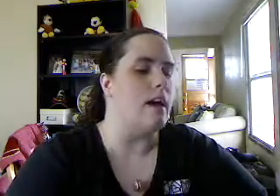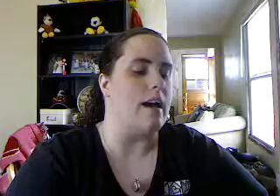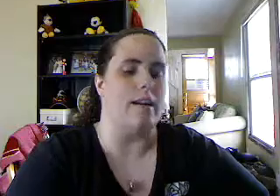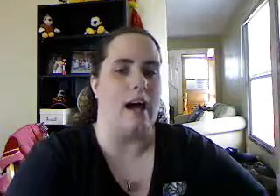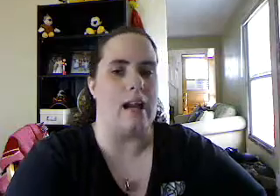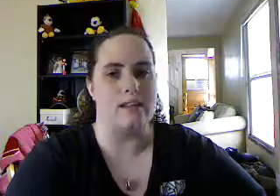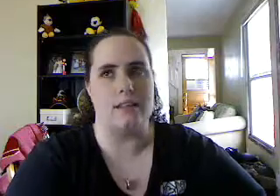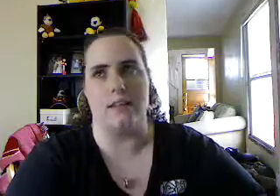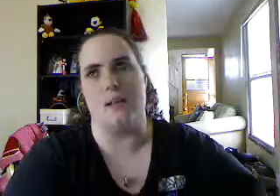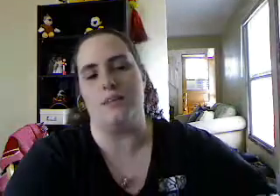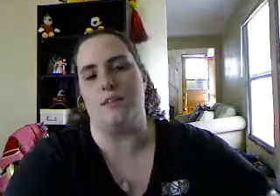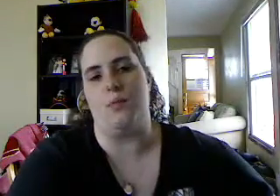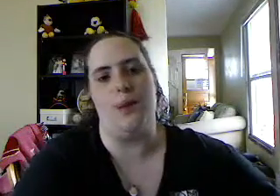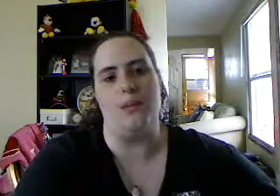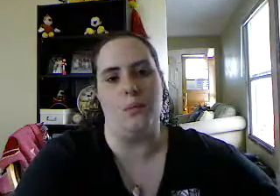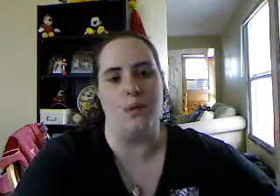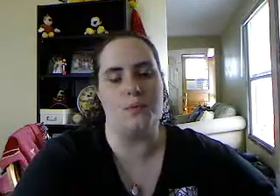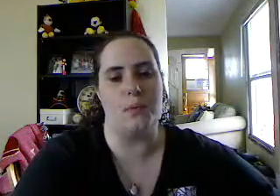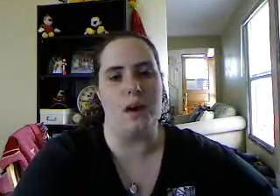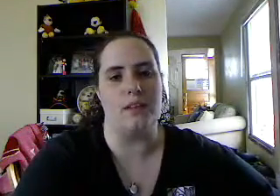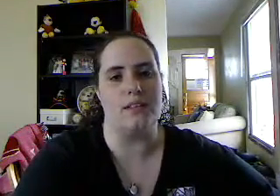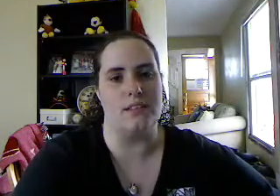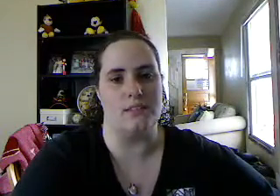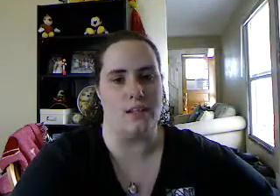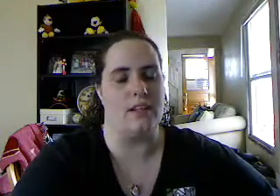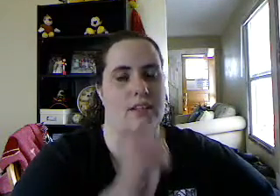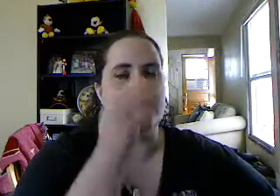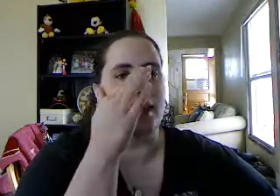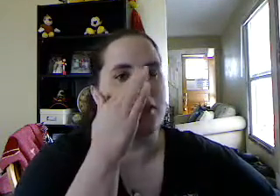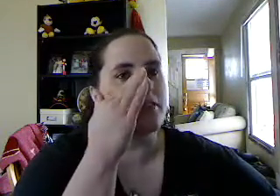And honestly, that was one of the worst parts is drinking the stuff.